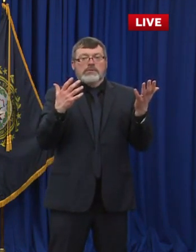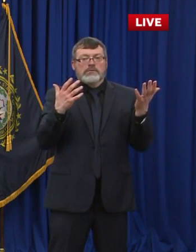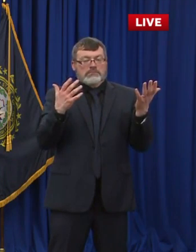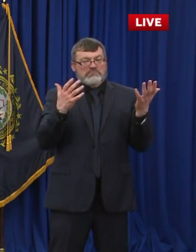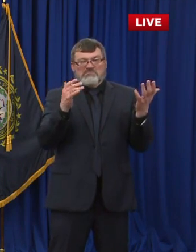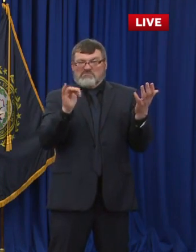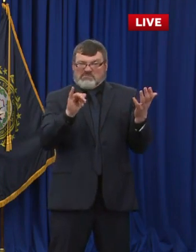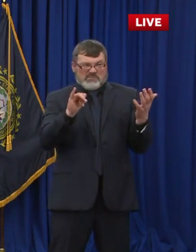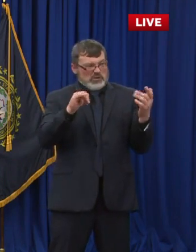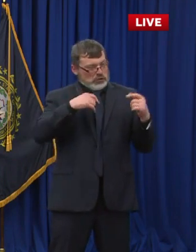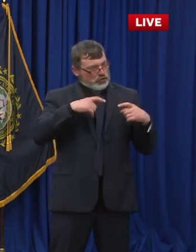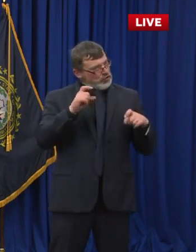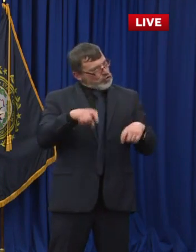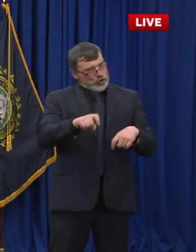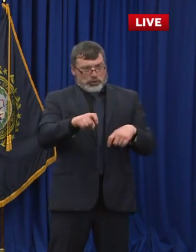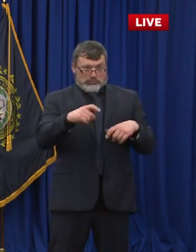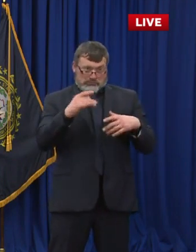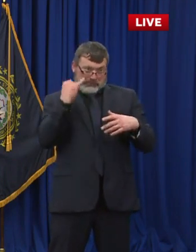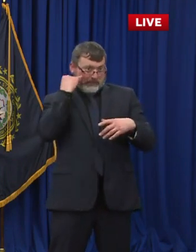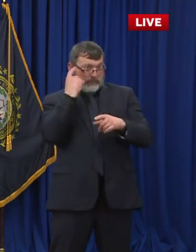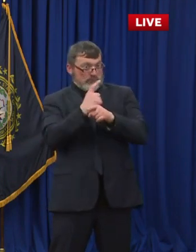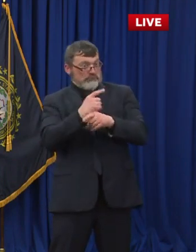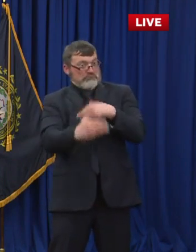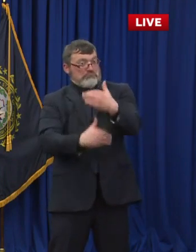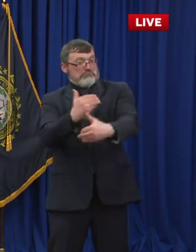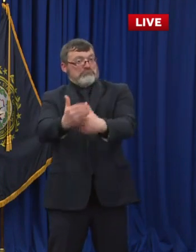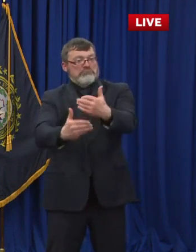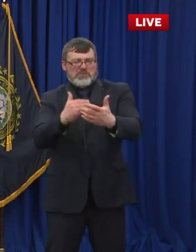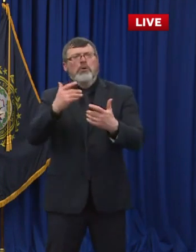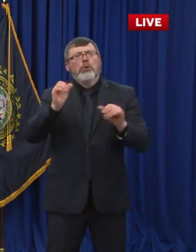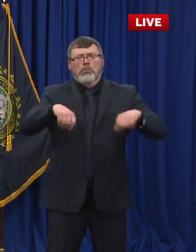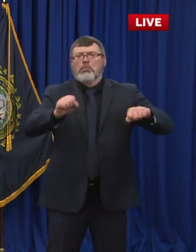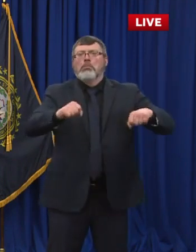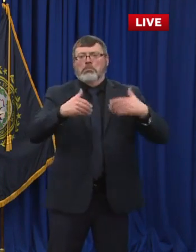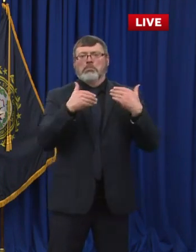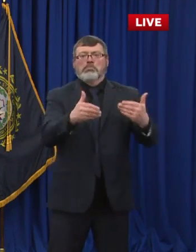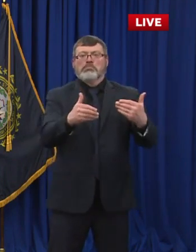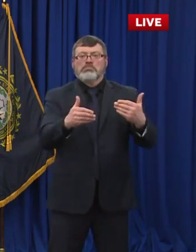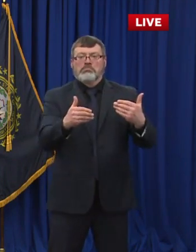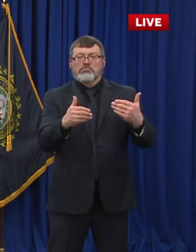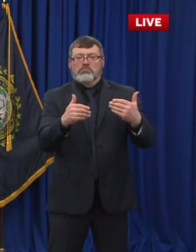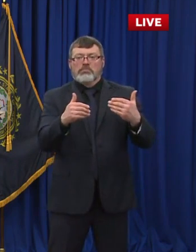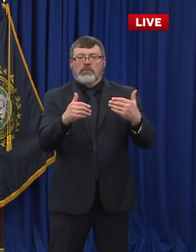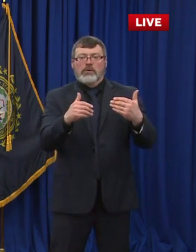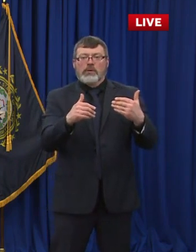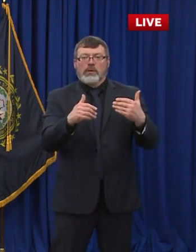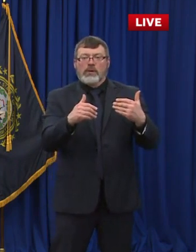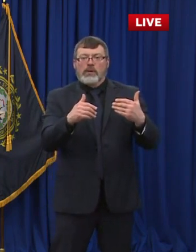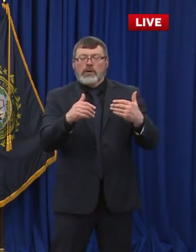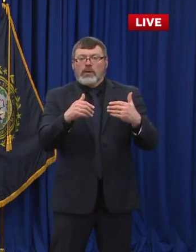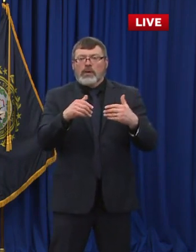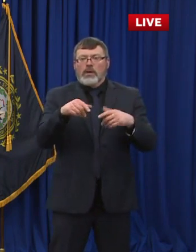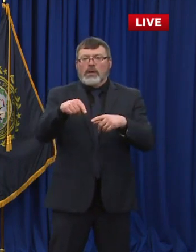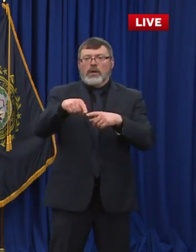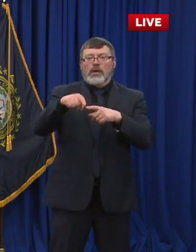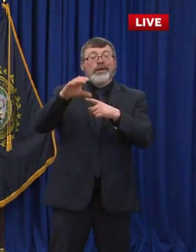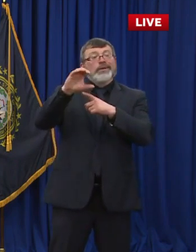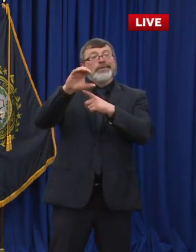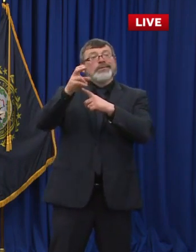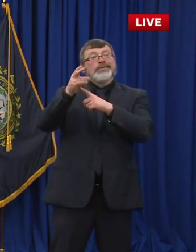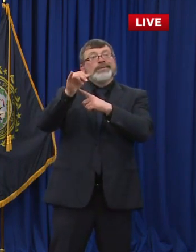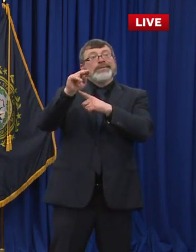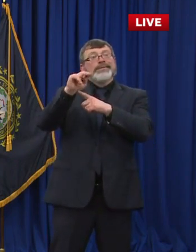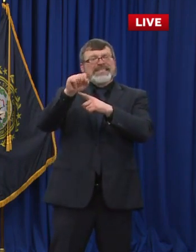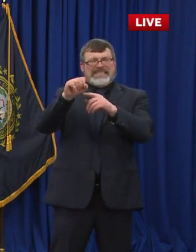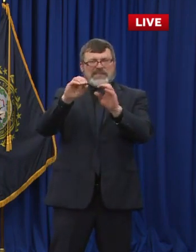opportunity. So the Fisher Cats announcement was great. You know, that's a terrific organization in Manchester. It's run very well. They've got a great relationship with Major League